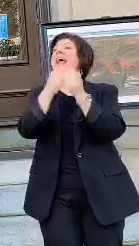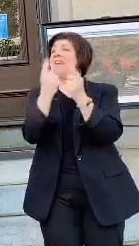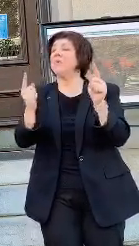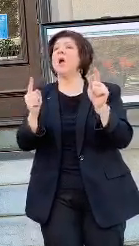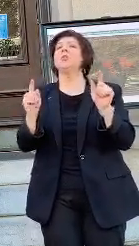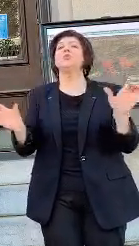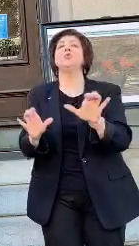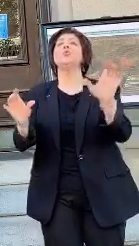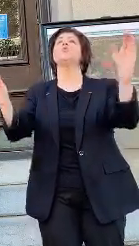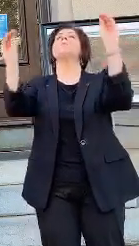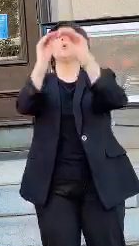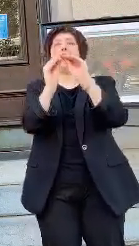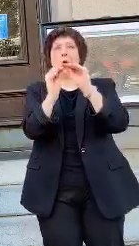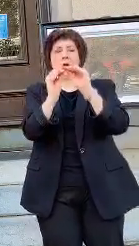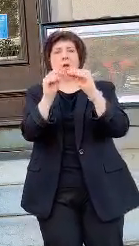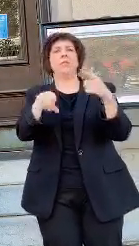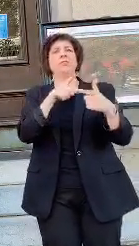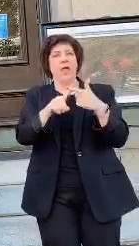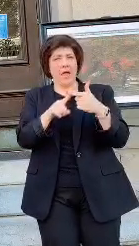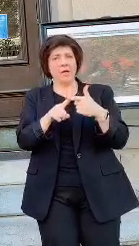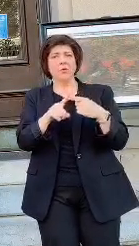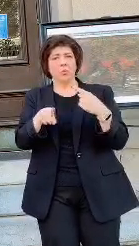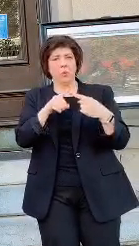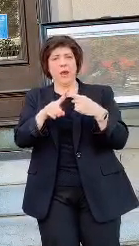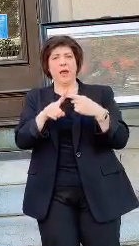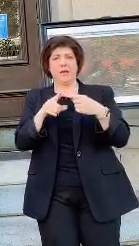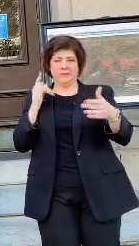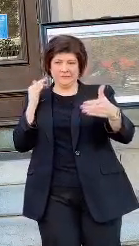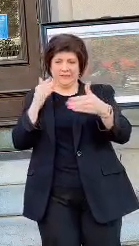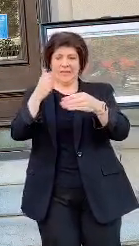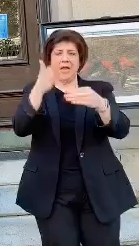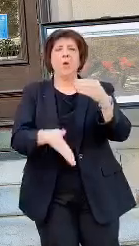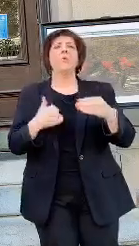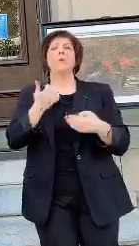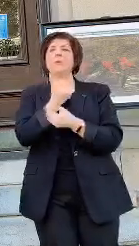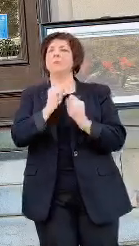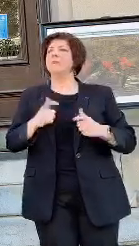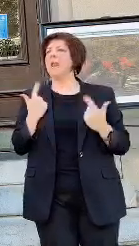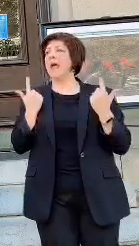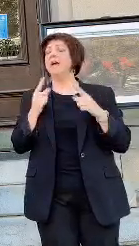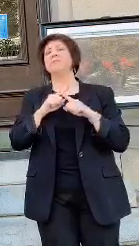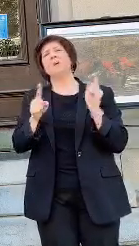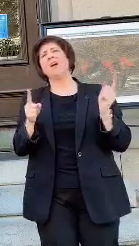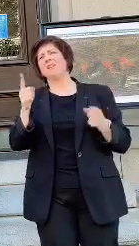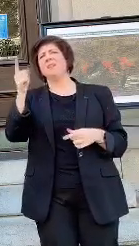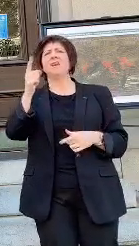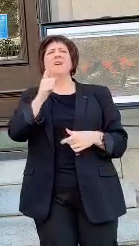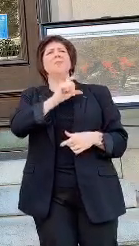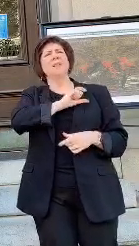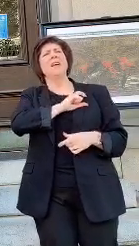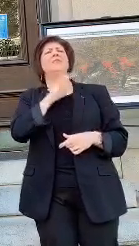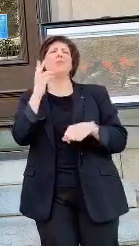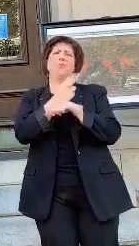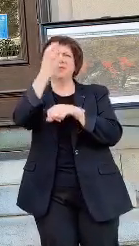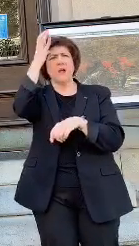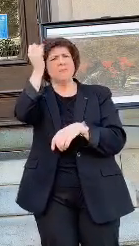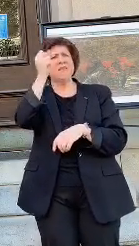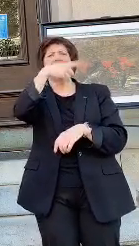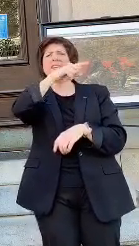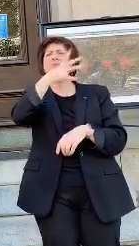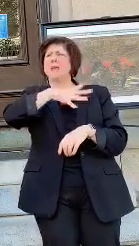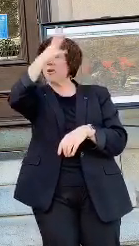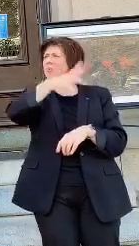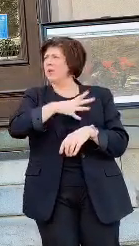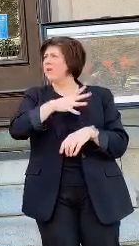And at the end of the day, we're going to do everything we can to save lives. But they're going to be common sense. These are men and women who,